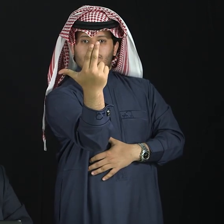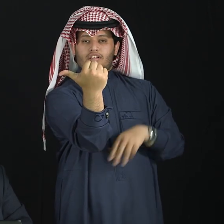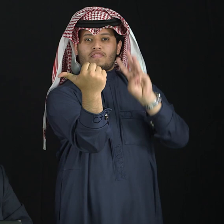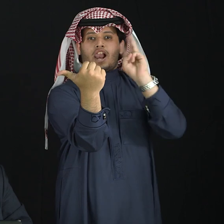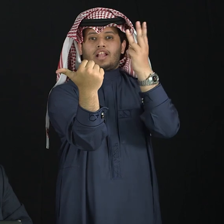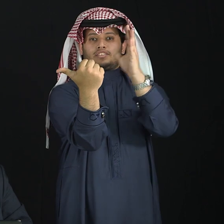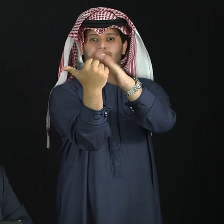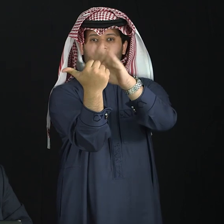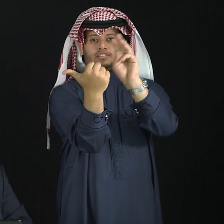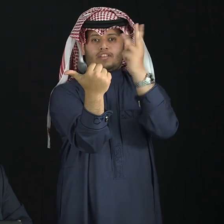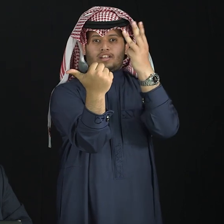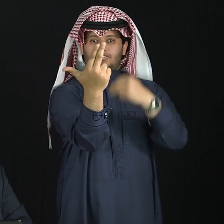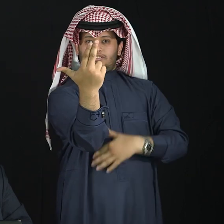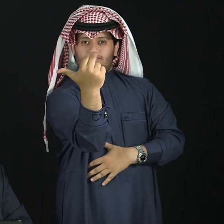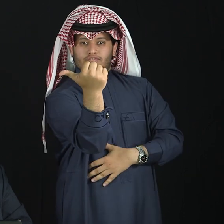See?